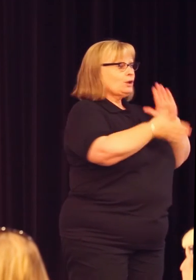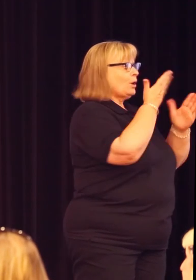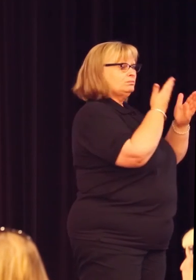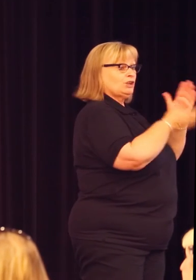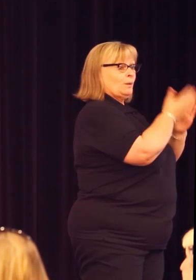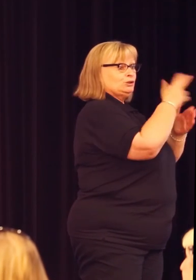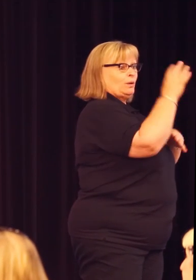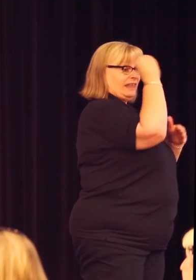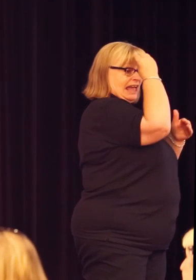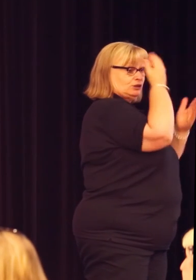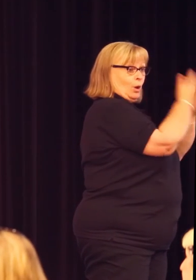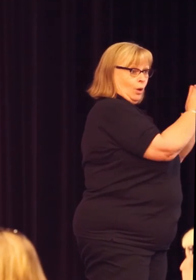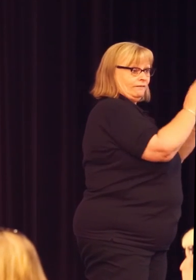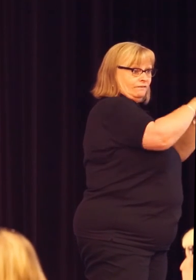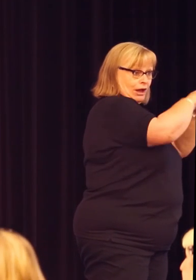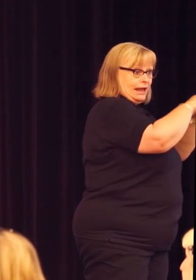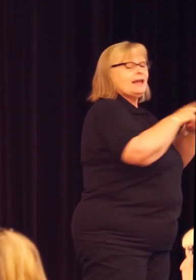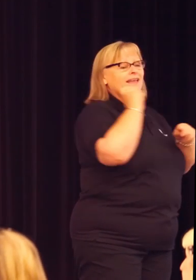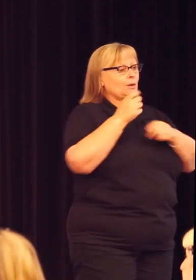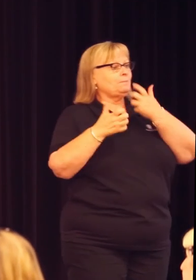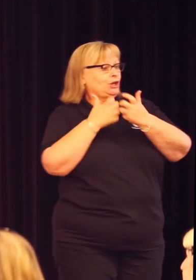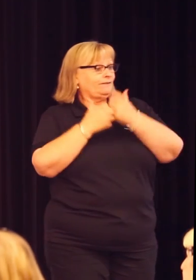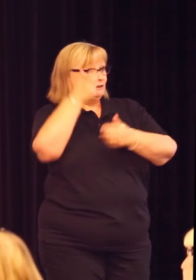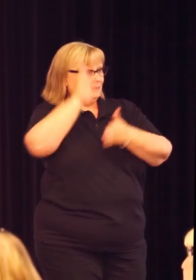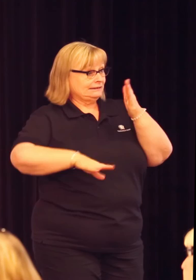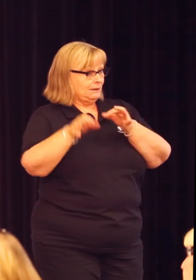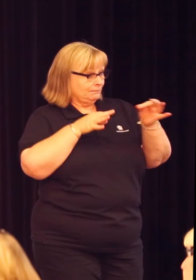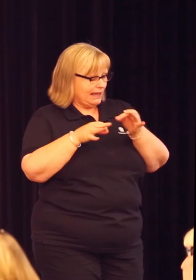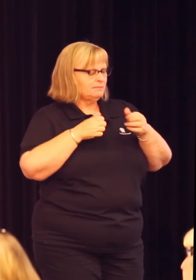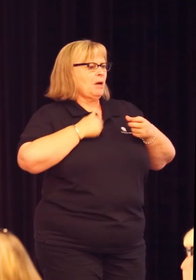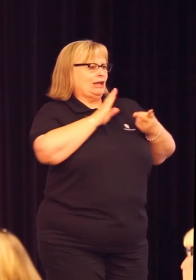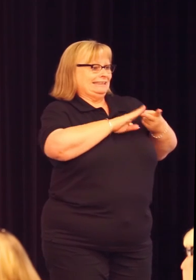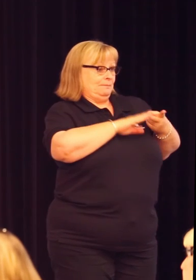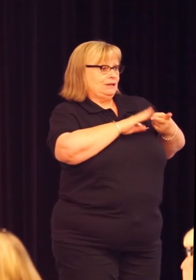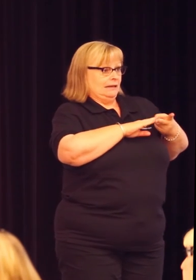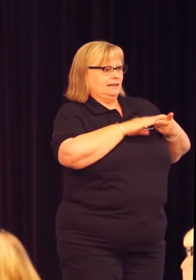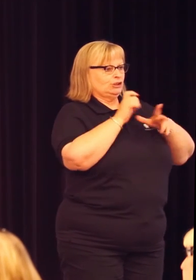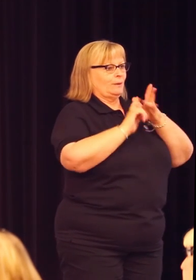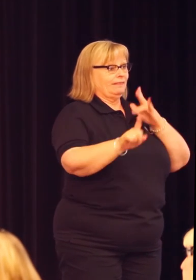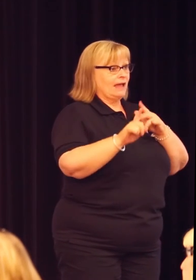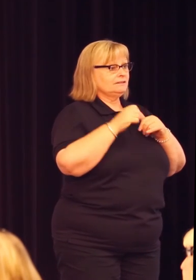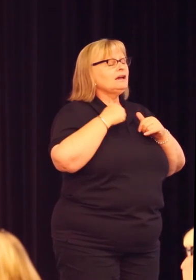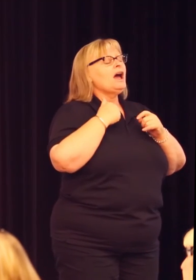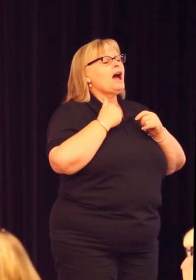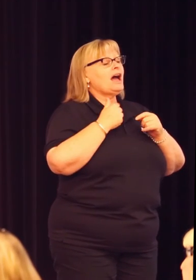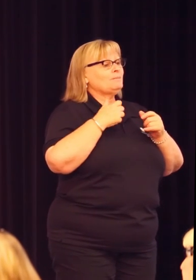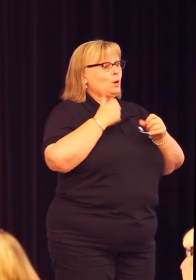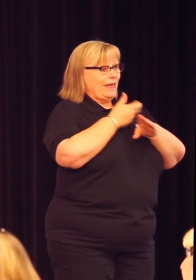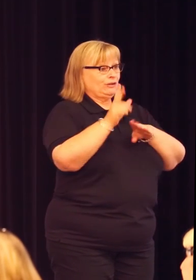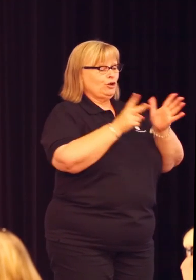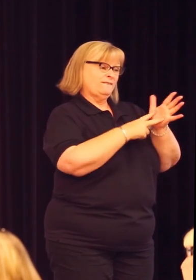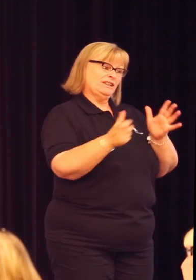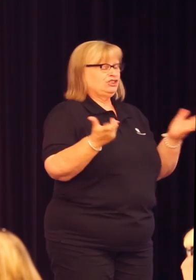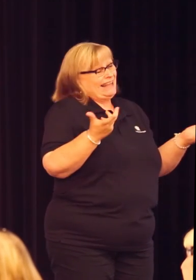Friday, and then there will be a university experience plan, which my deputy's doing. Disability is part of that. So I apologise that have a new Vice-Chancellor.